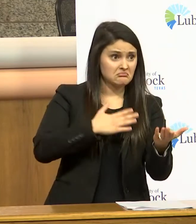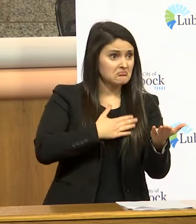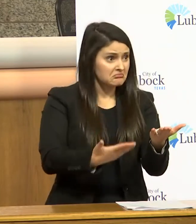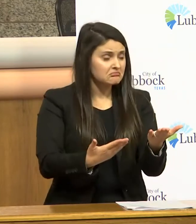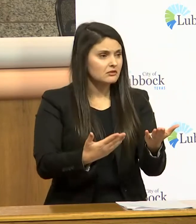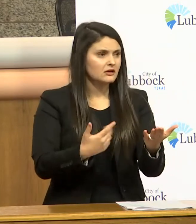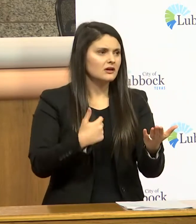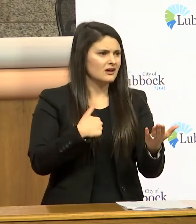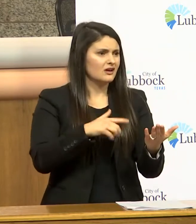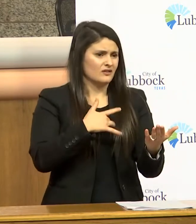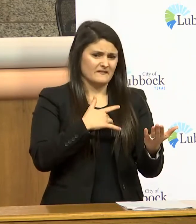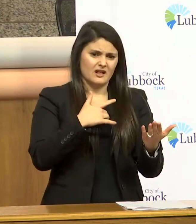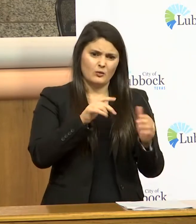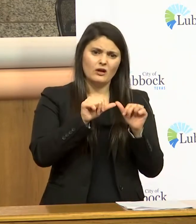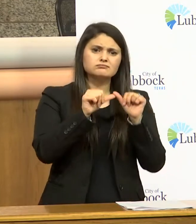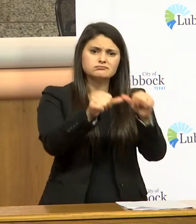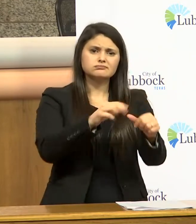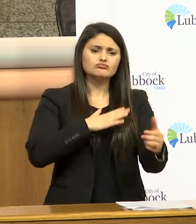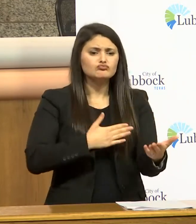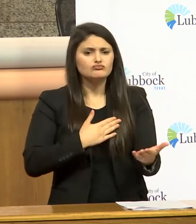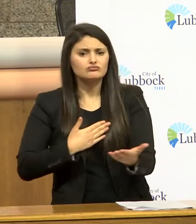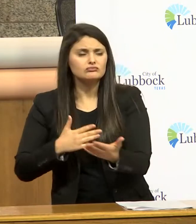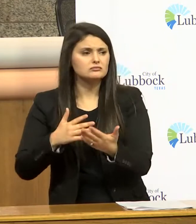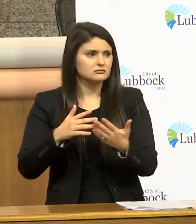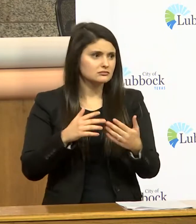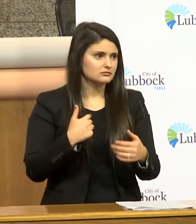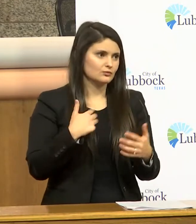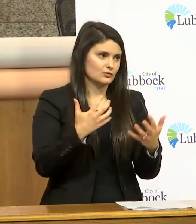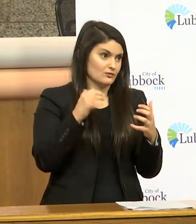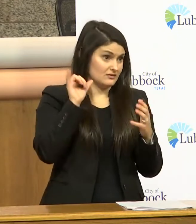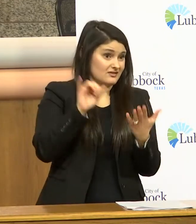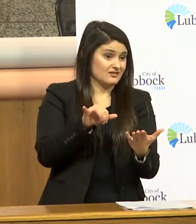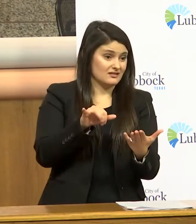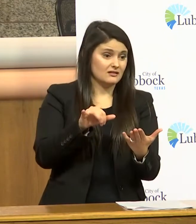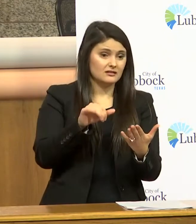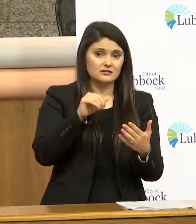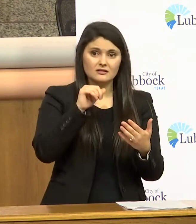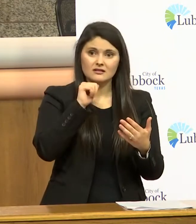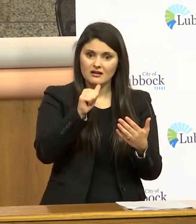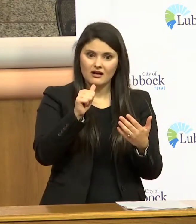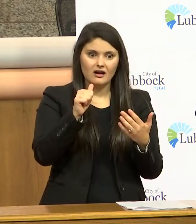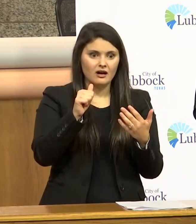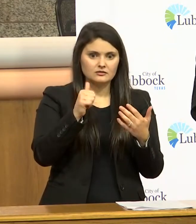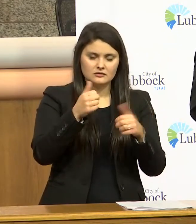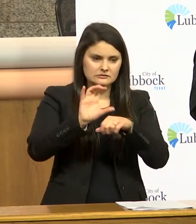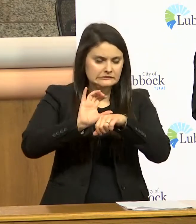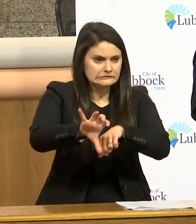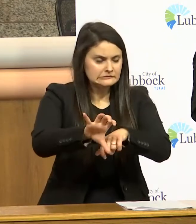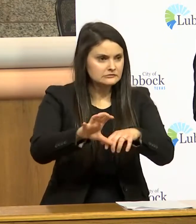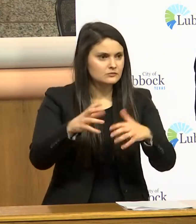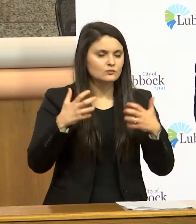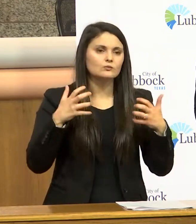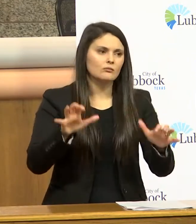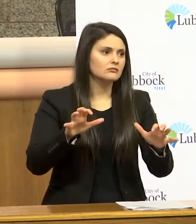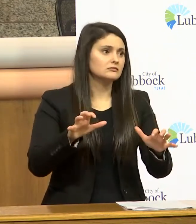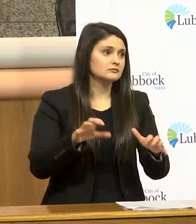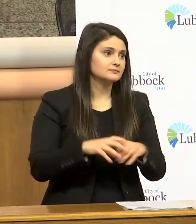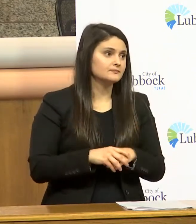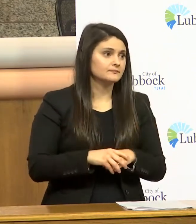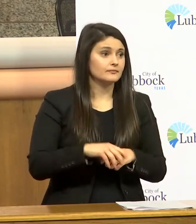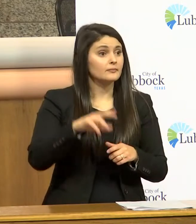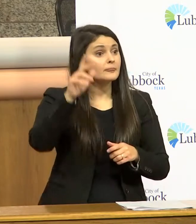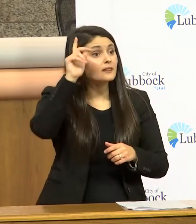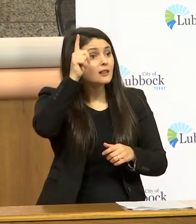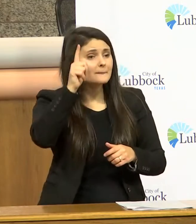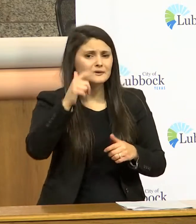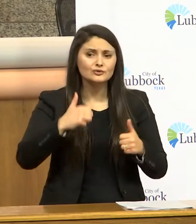and i really think it's going to stay that way and that's what we want we're not after anything other than that so lubbock you